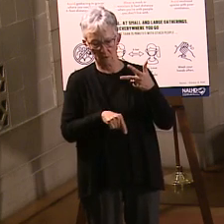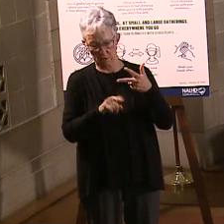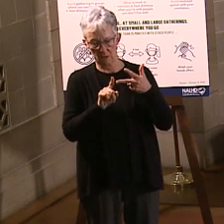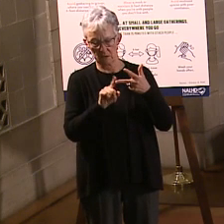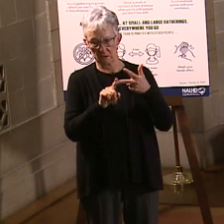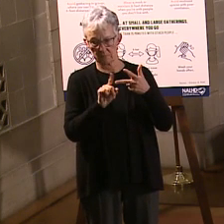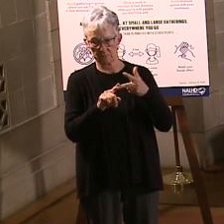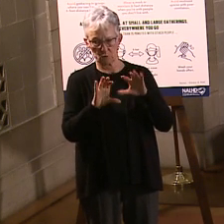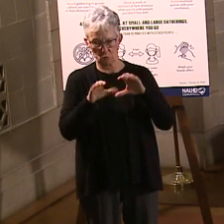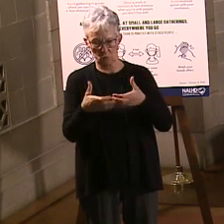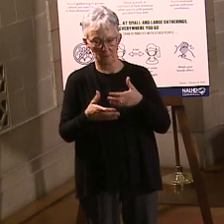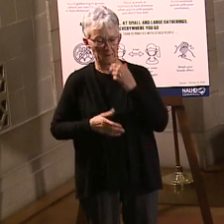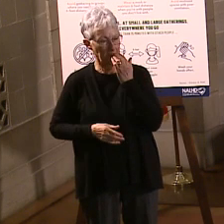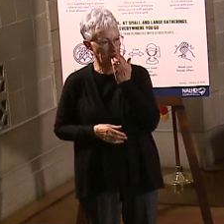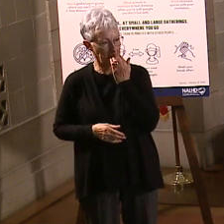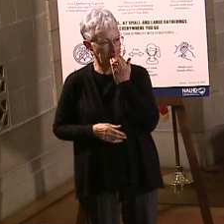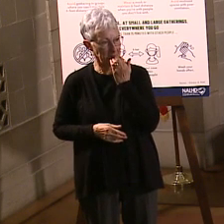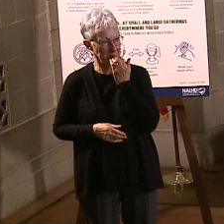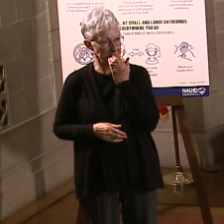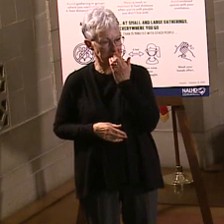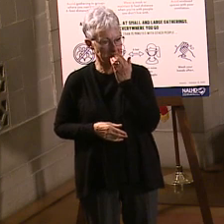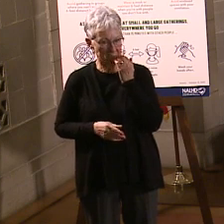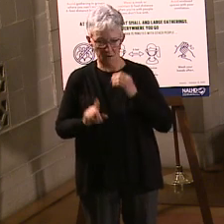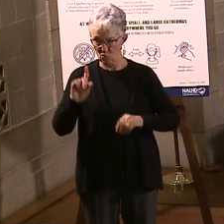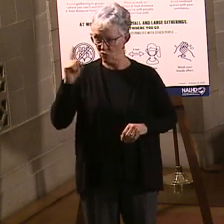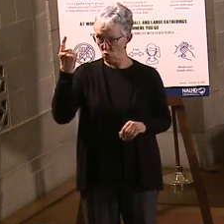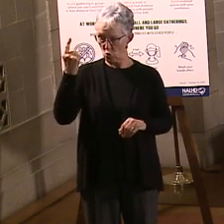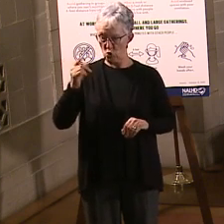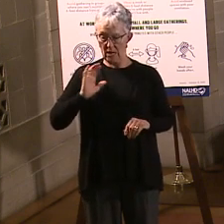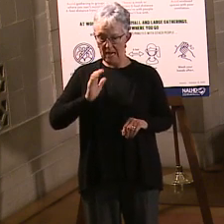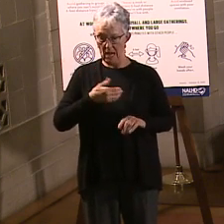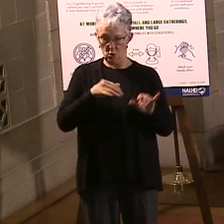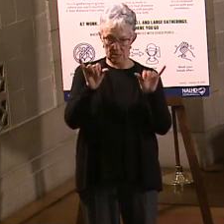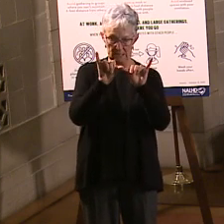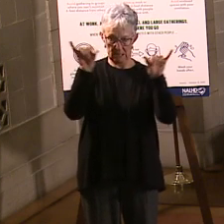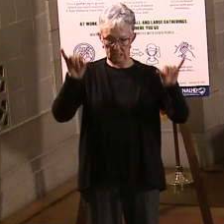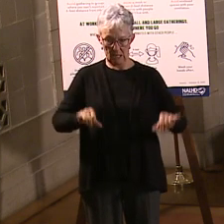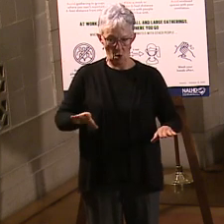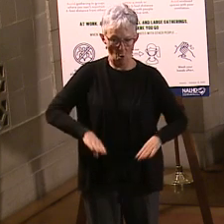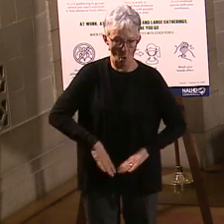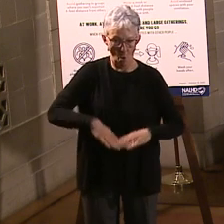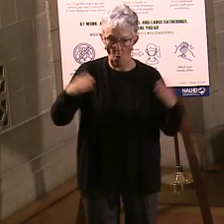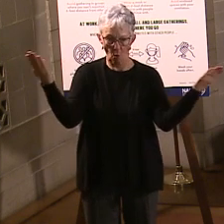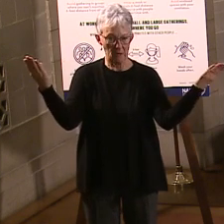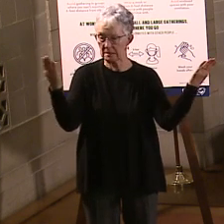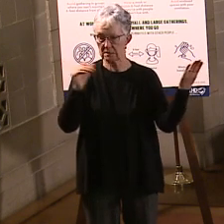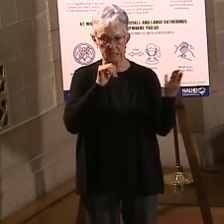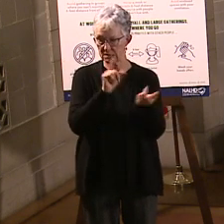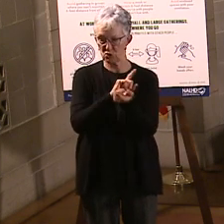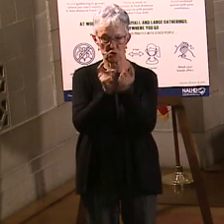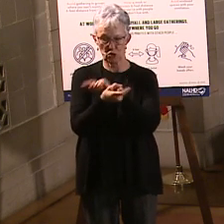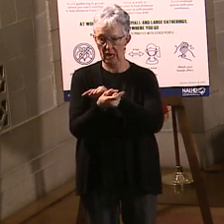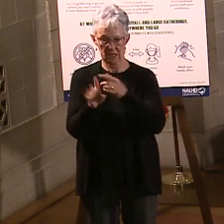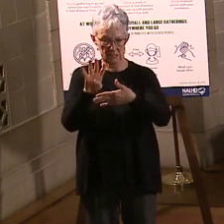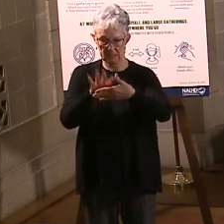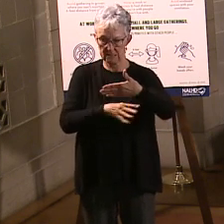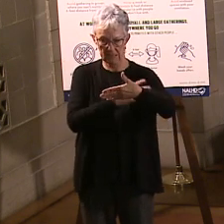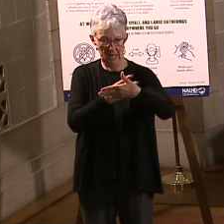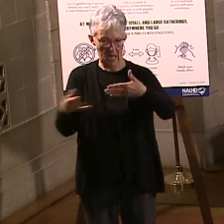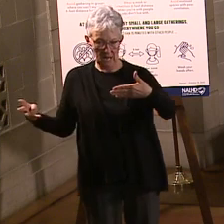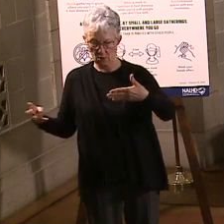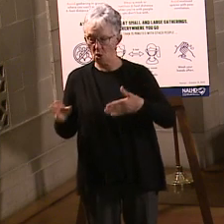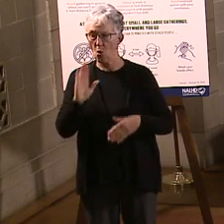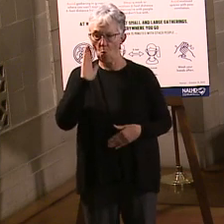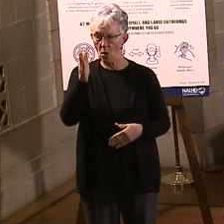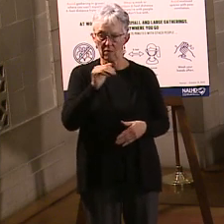here. The first is rolling the system out does not change the vaccination schedule at all. So what Angie talked about, it's not going to slow